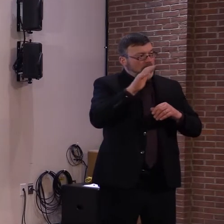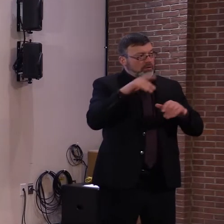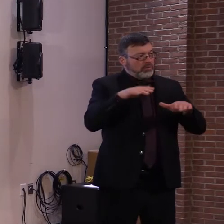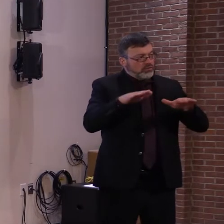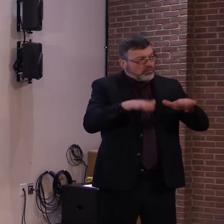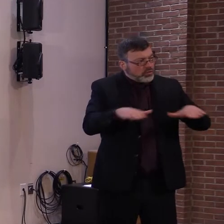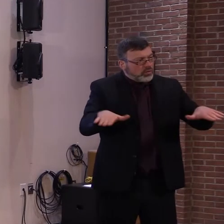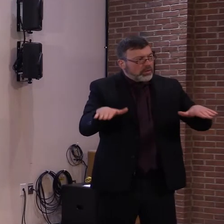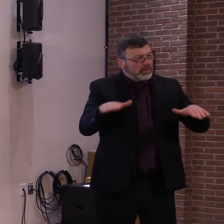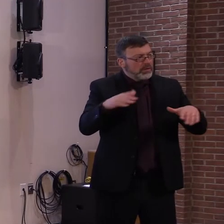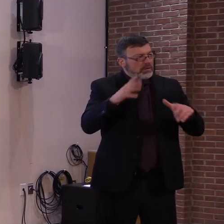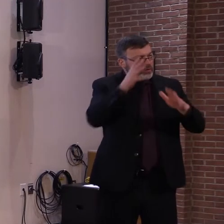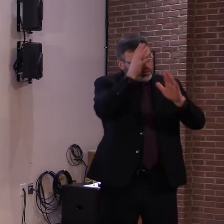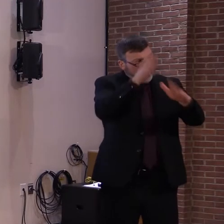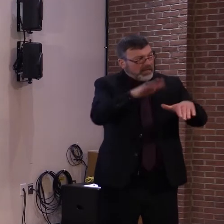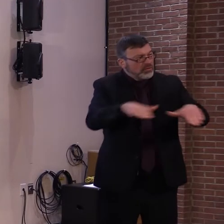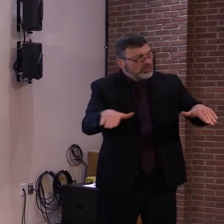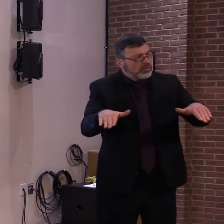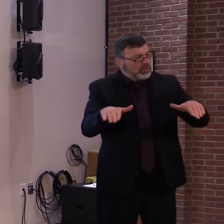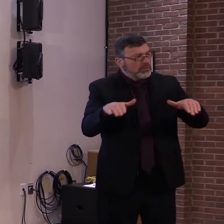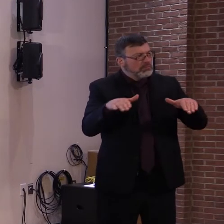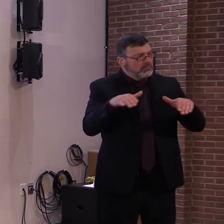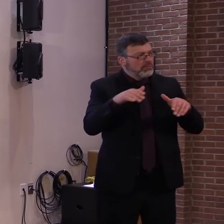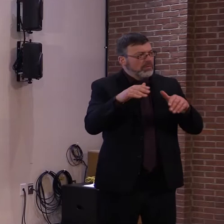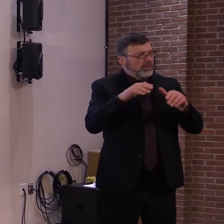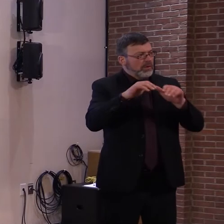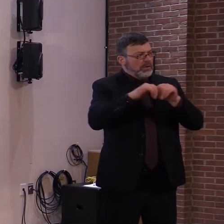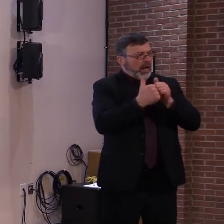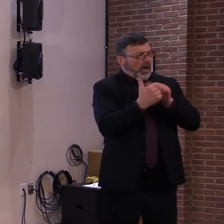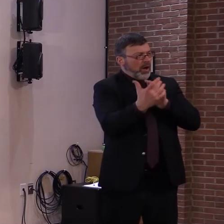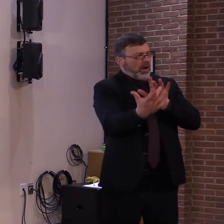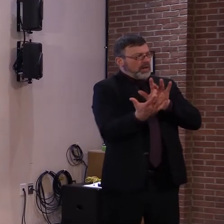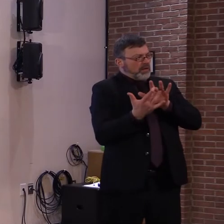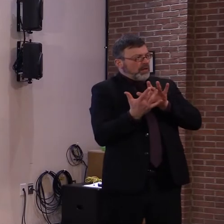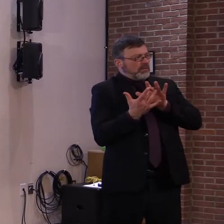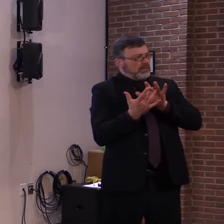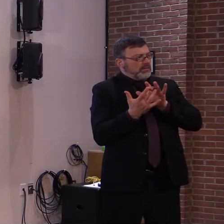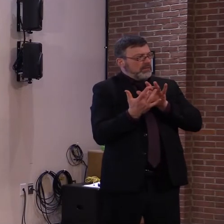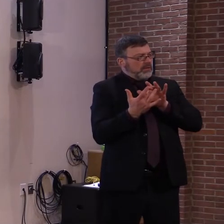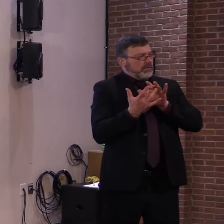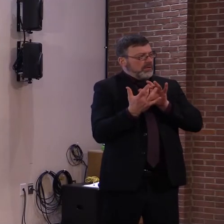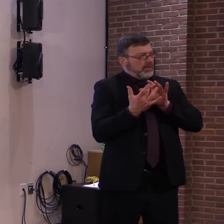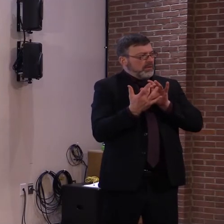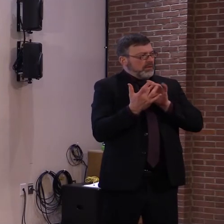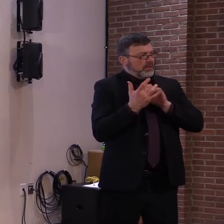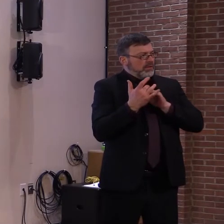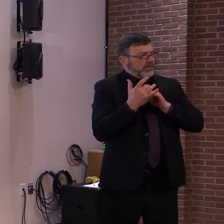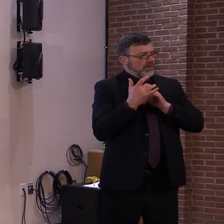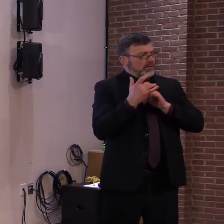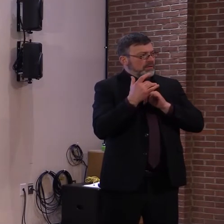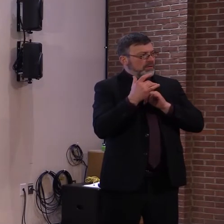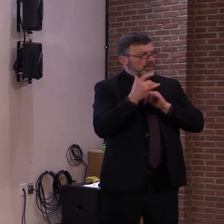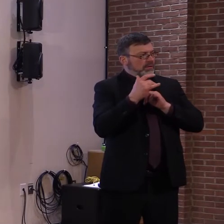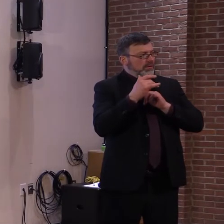online tool as much as possible to keep our call centers from being overwhelmed.